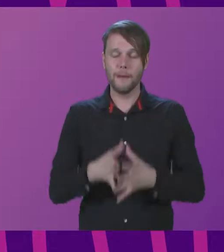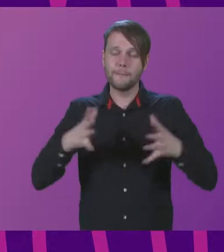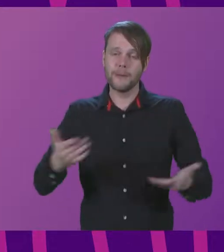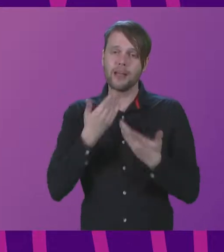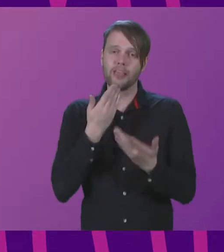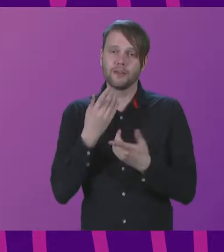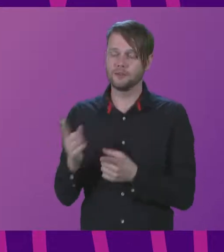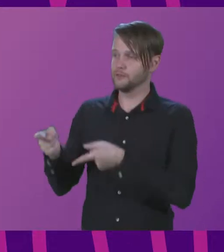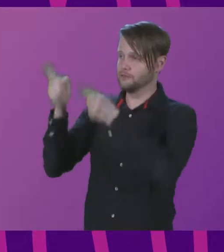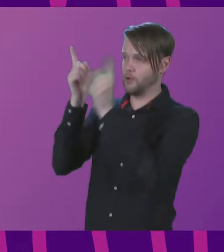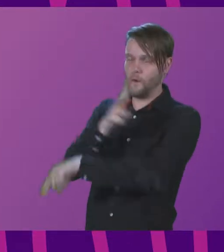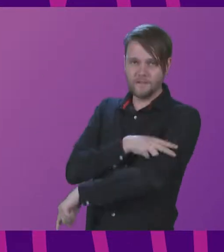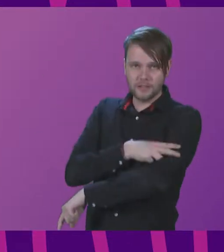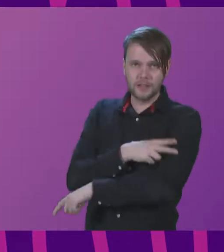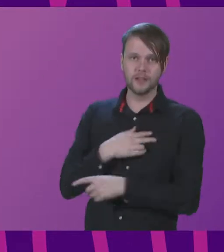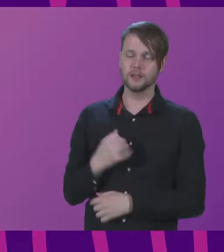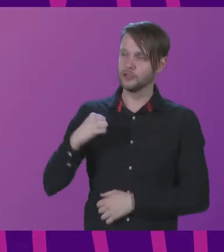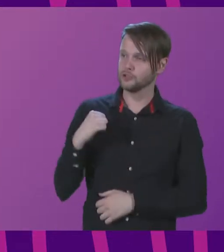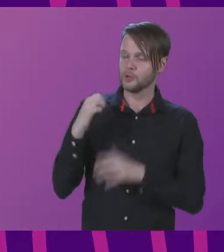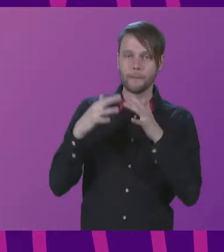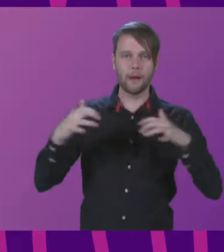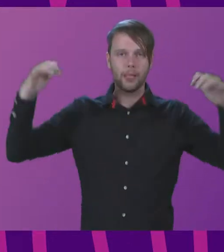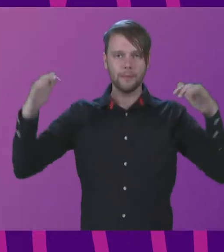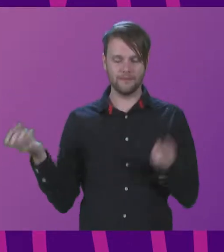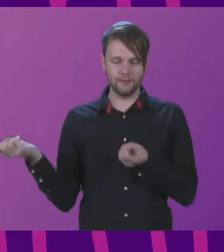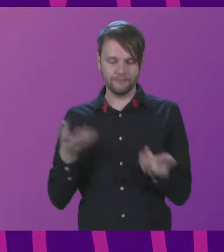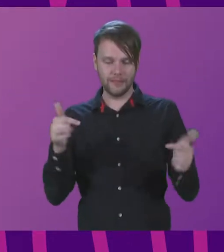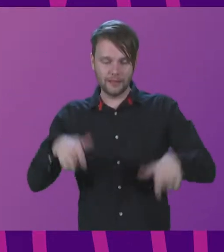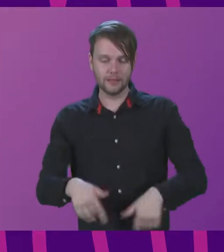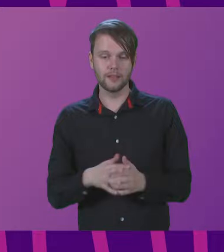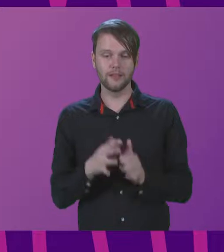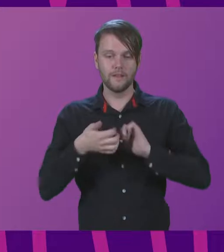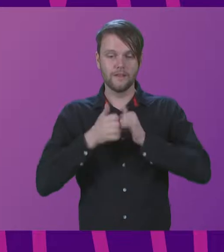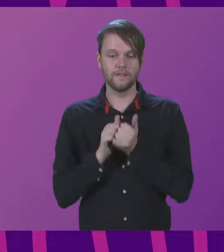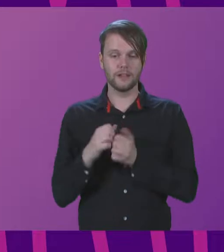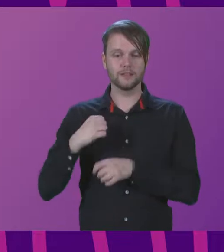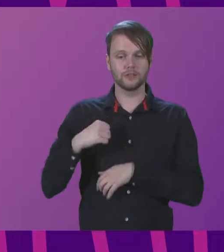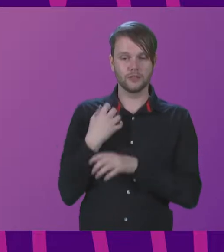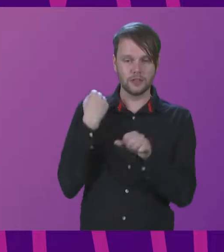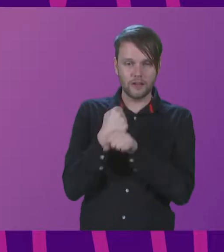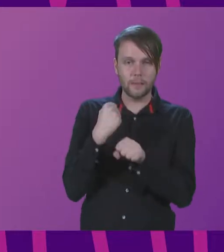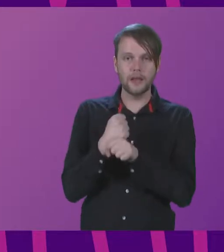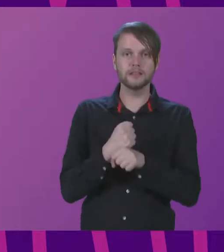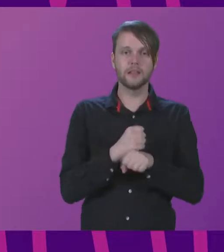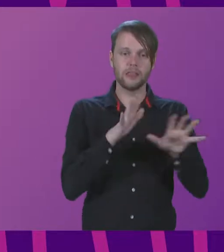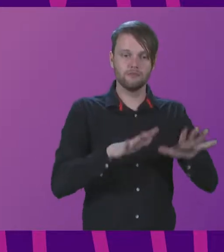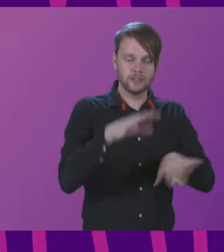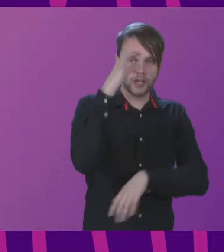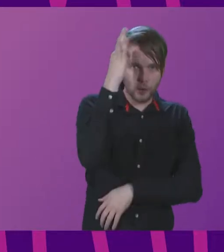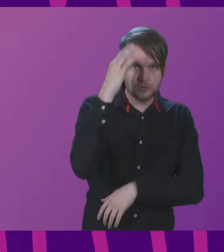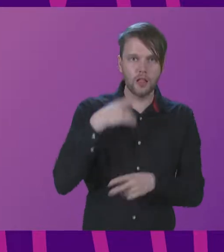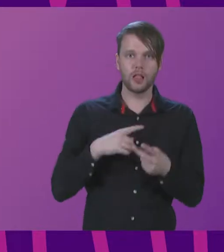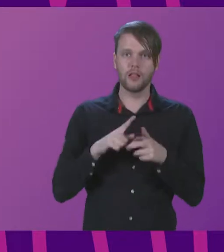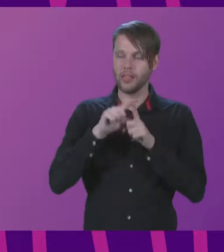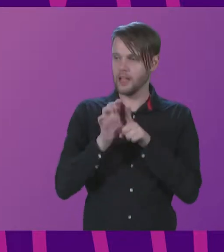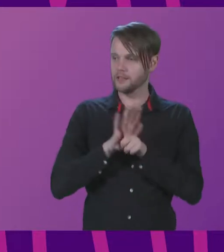thank you to you, Madam President and to the Scottish Parliament for hosting us and to our friends in the Scottish Government, at the British Council and at